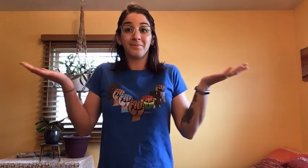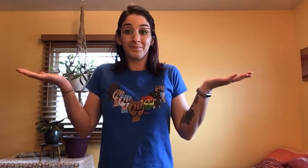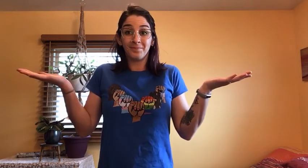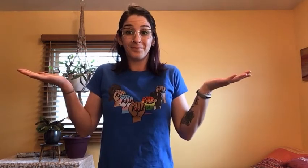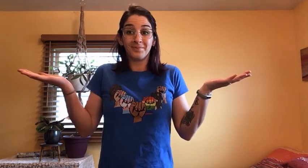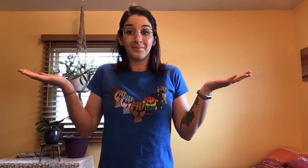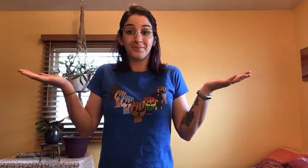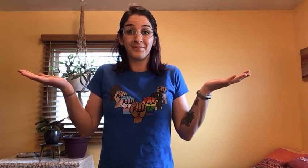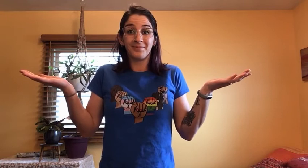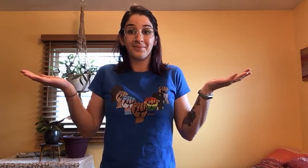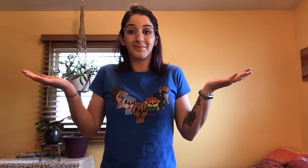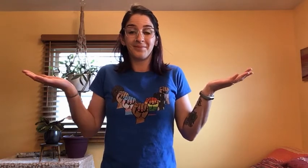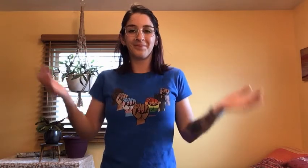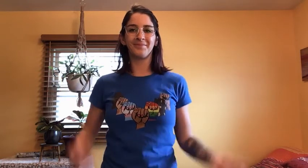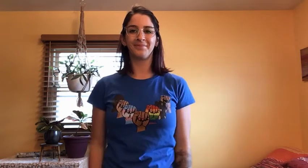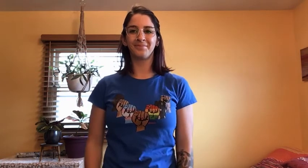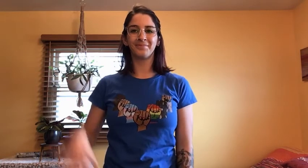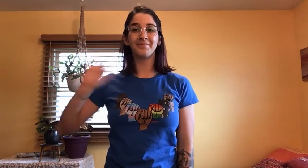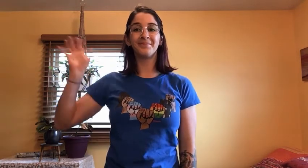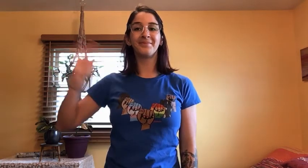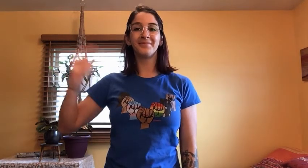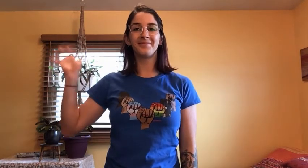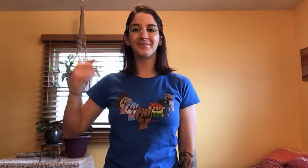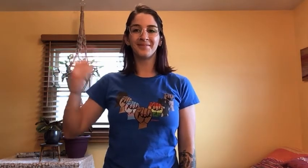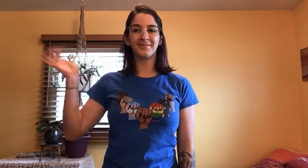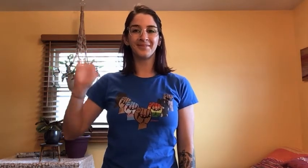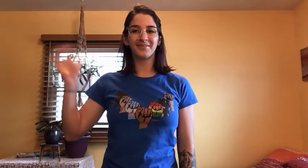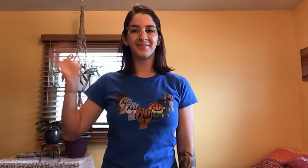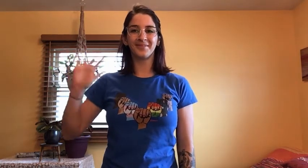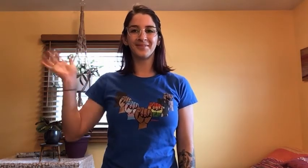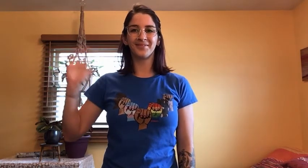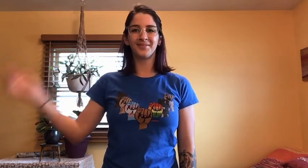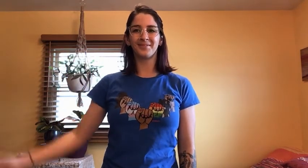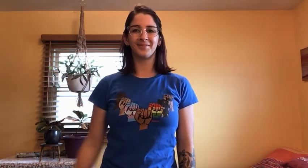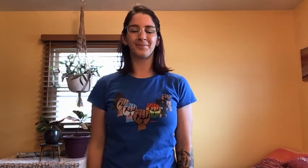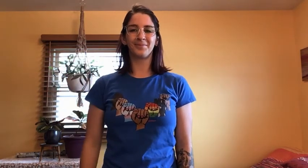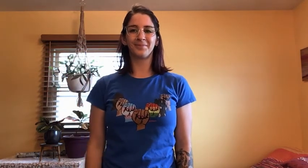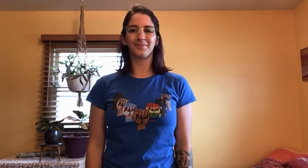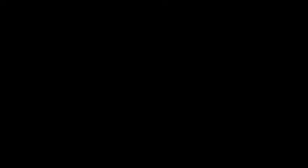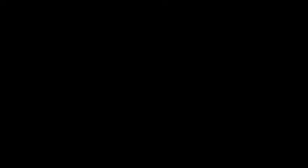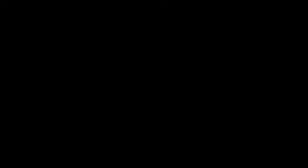What other breathing movements can you think of? Share them with your class. See you later. later.-bye. Bye Bye Bye